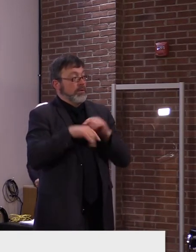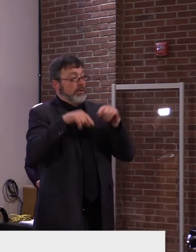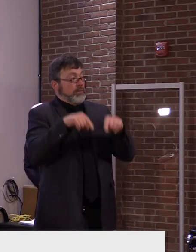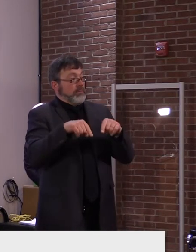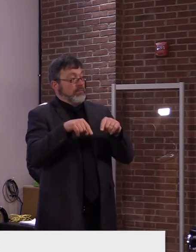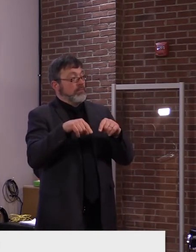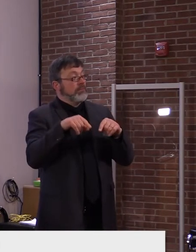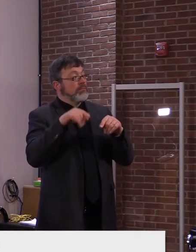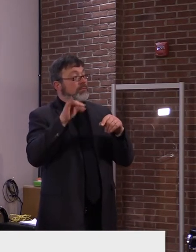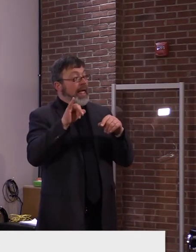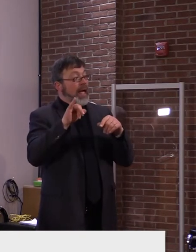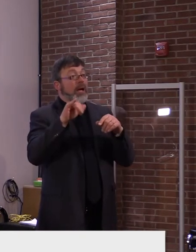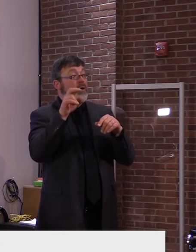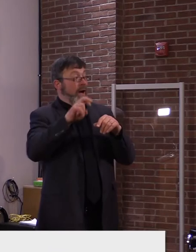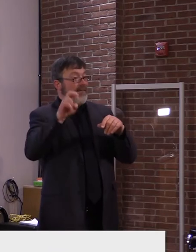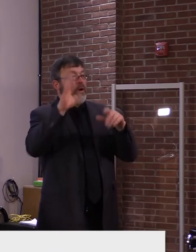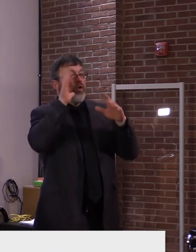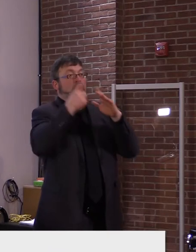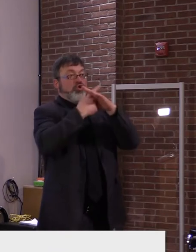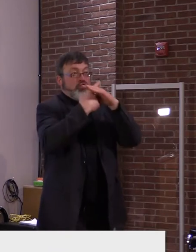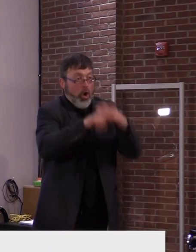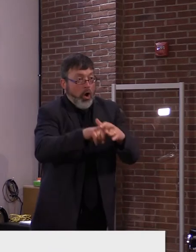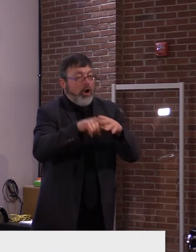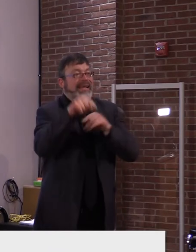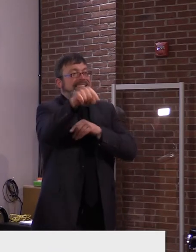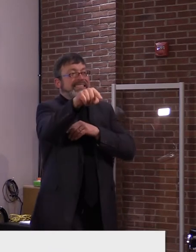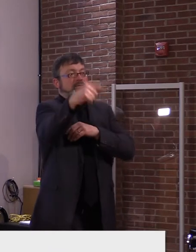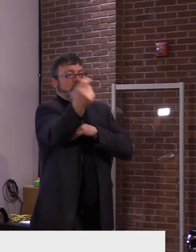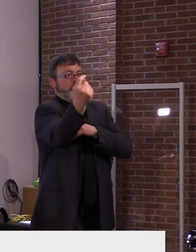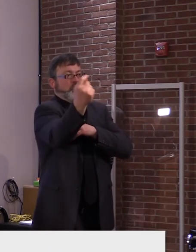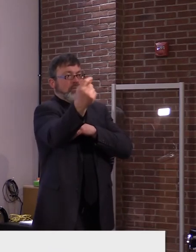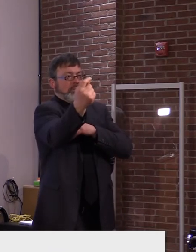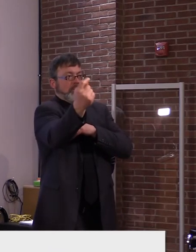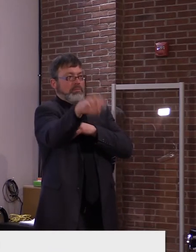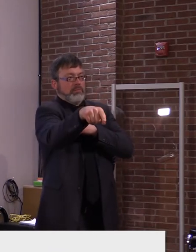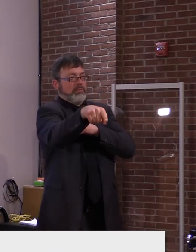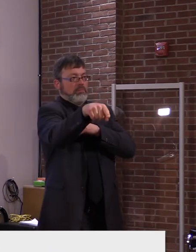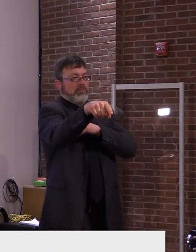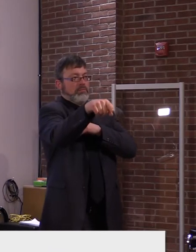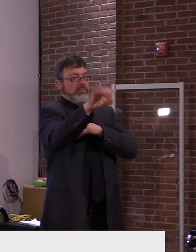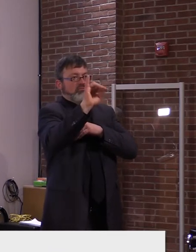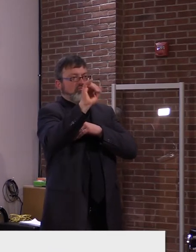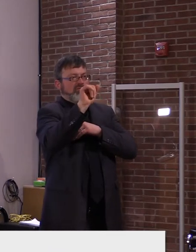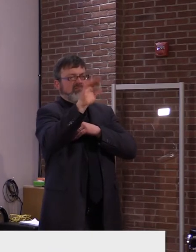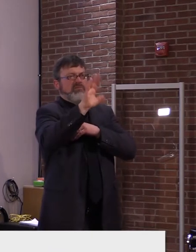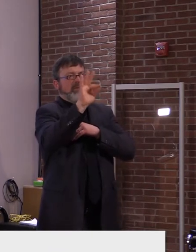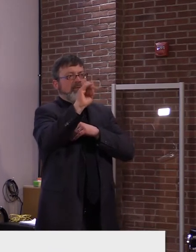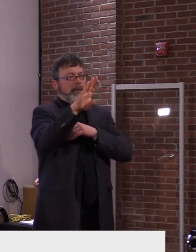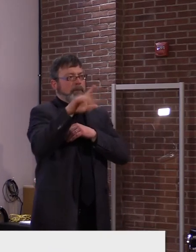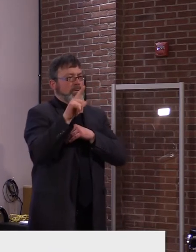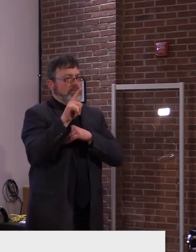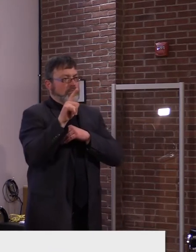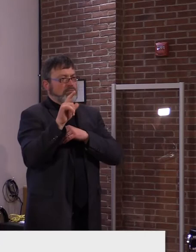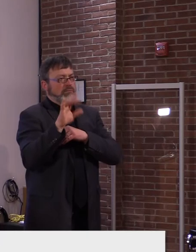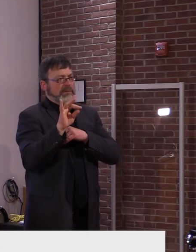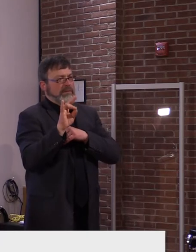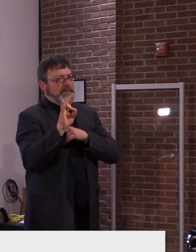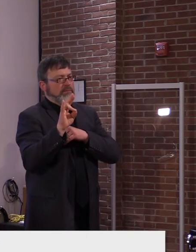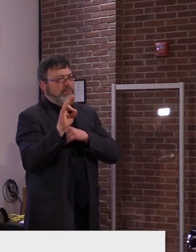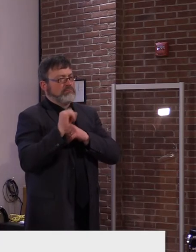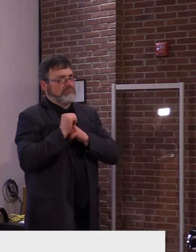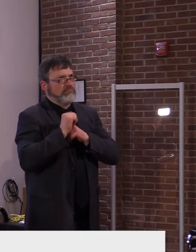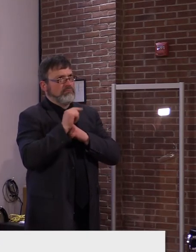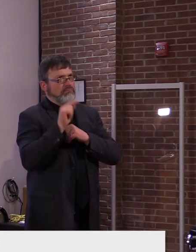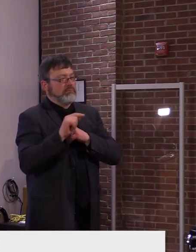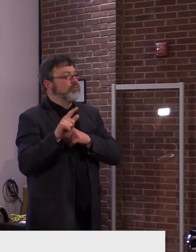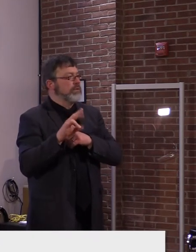on, well, why not this? And, uh, we just can't answer that right now. What we want people to focus on is your ability, uh, travel in and